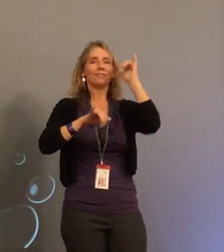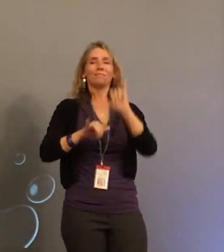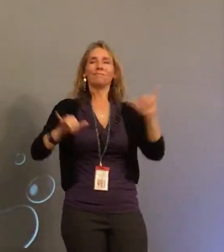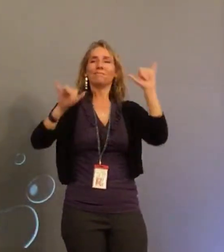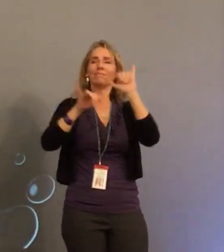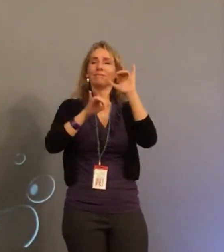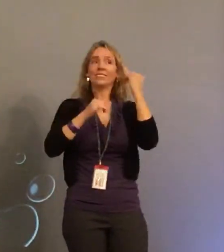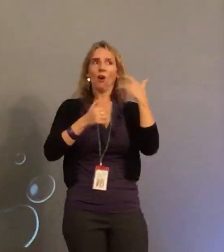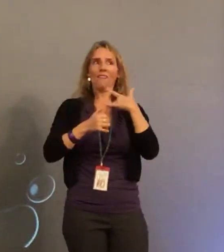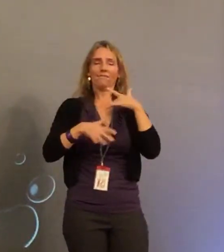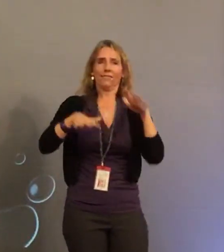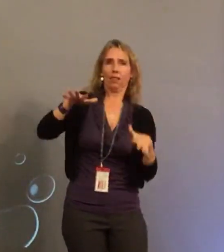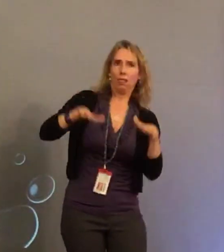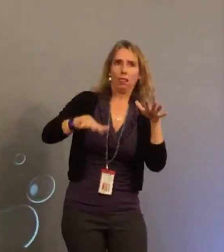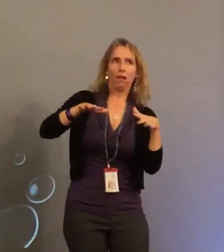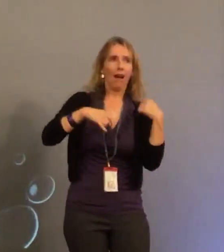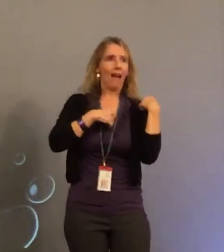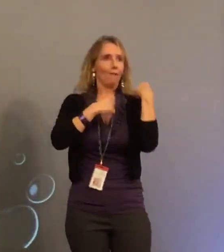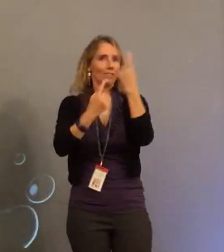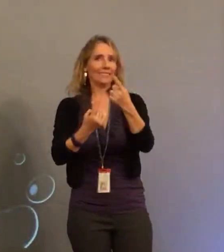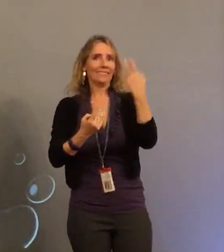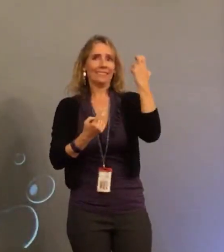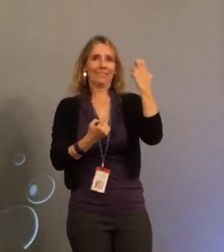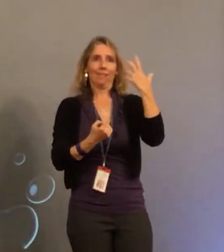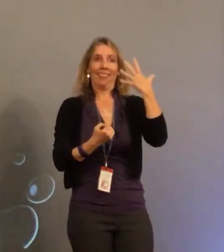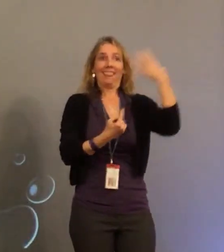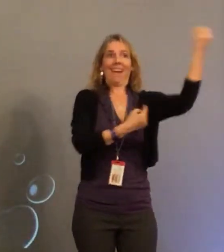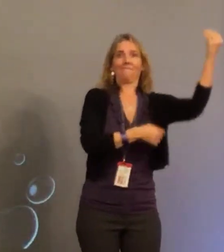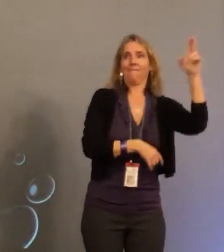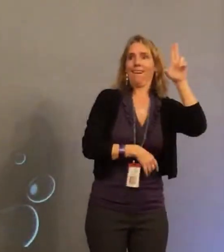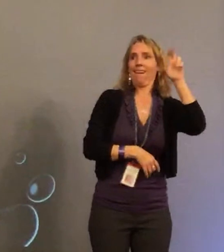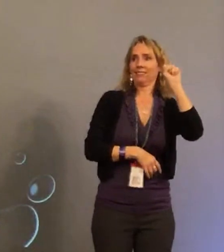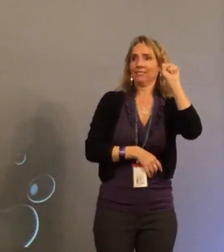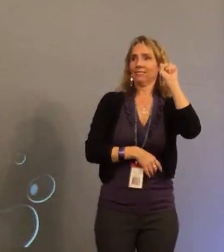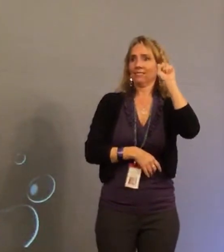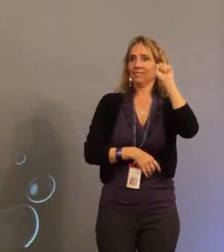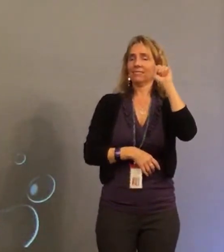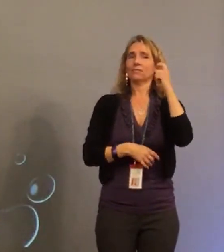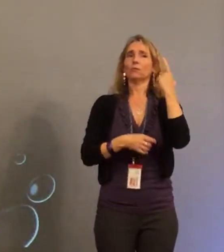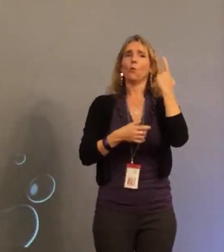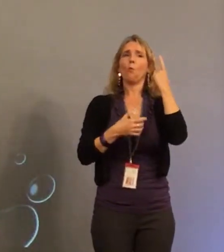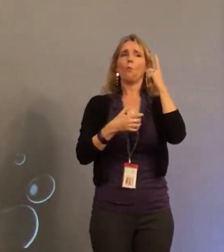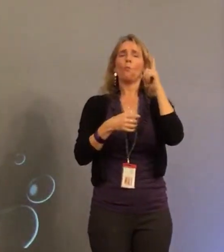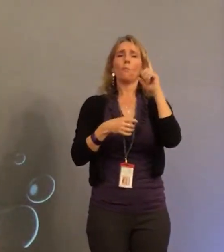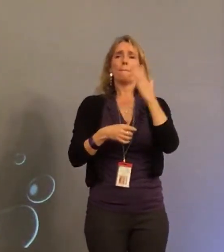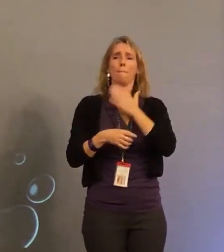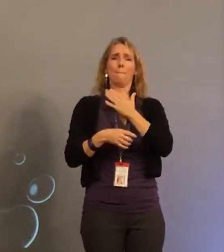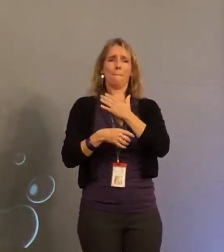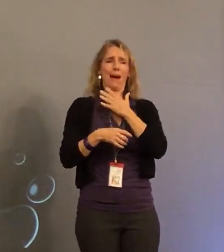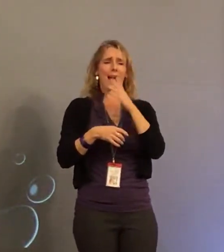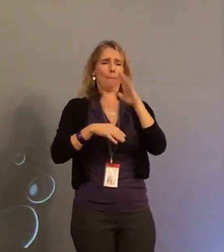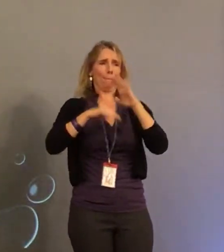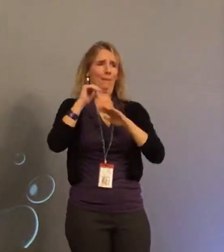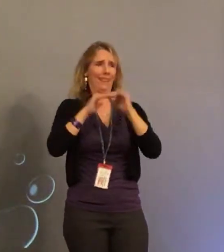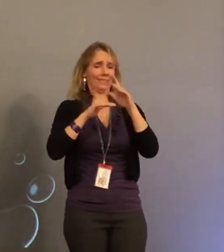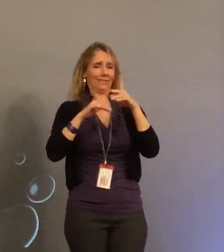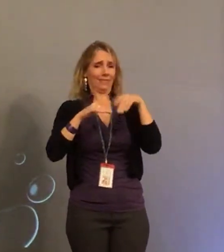jaded. I mean, you know that mantra, having him around every day. You feel that loss now. You feel that he's left us.